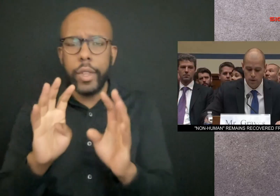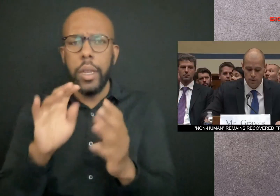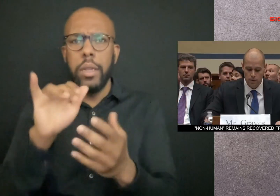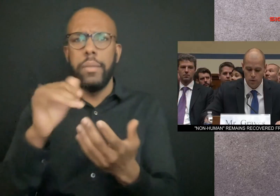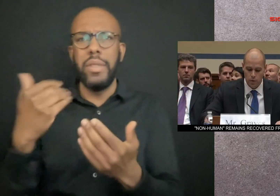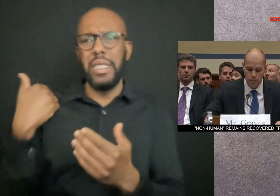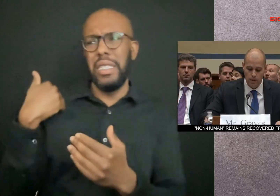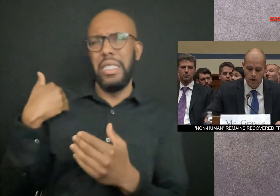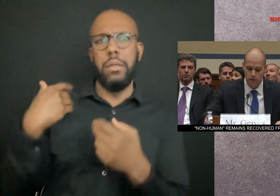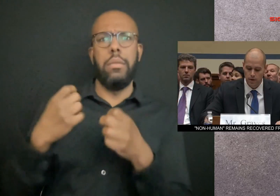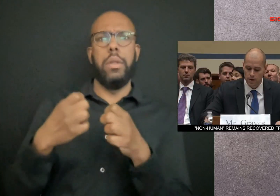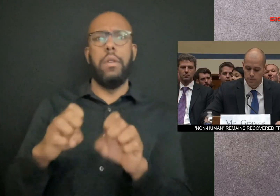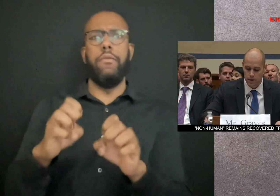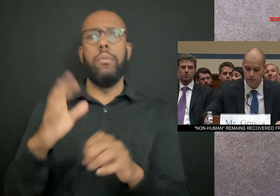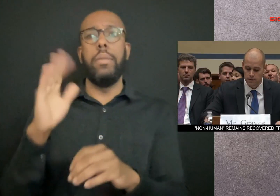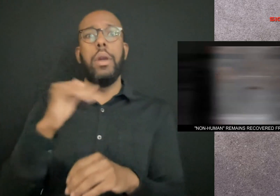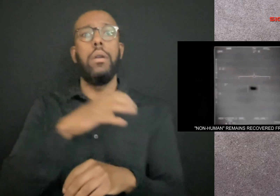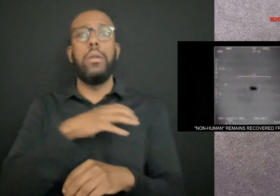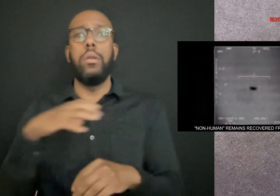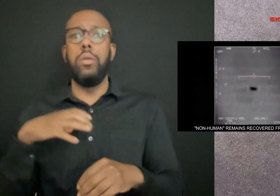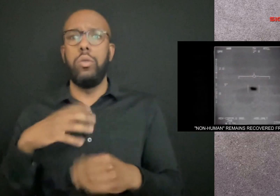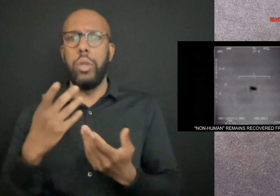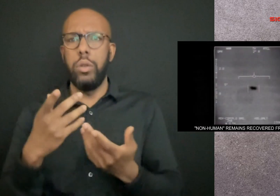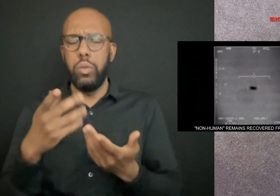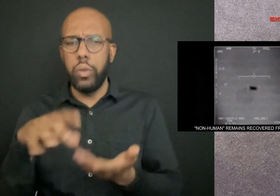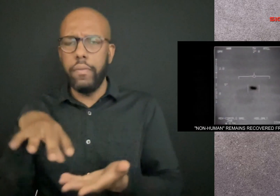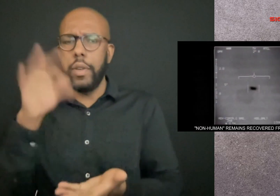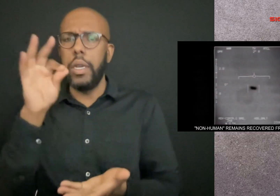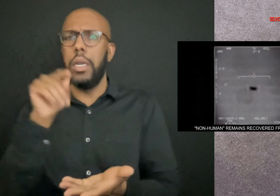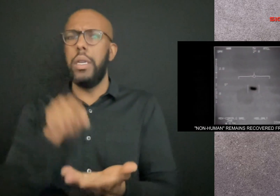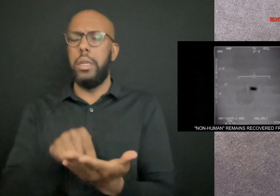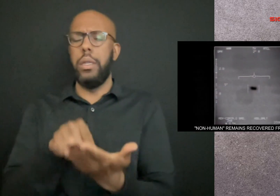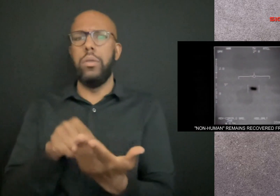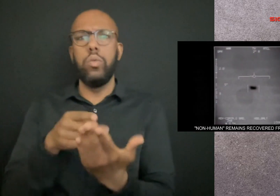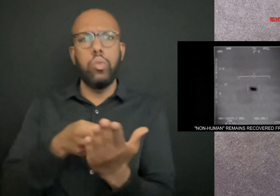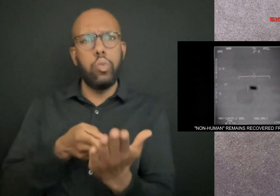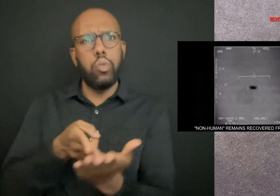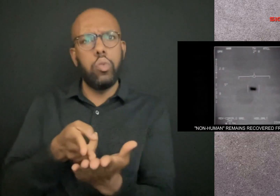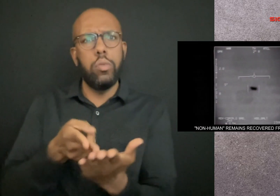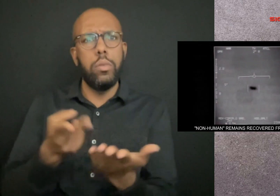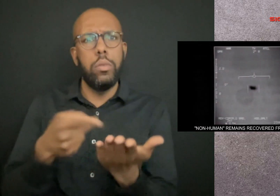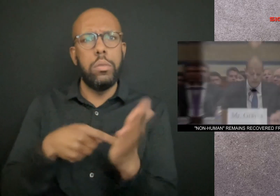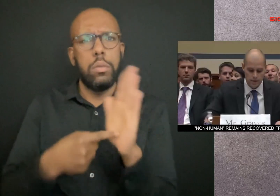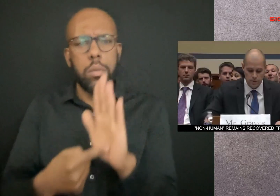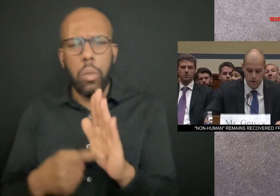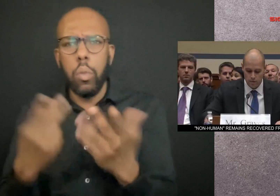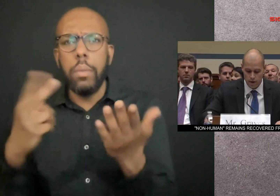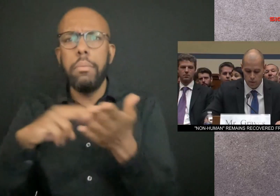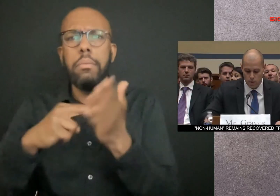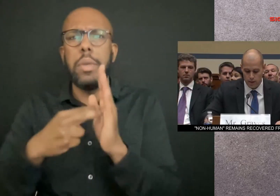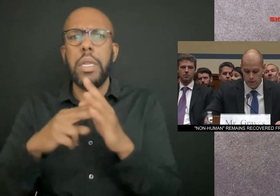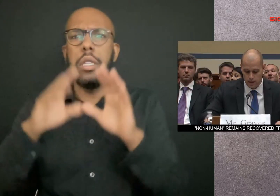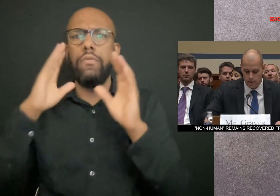The hearing is just the latest effort by Congress to find the truth and what it means for us here on Earth.